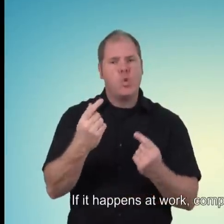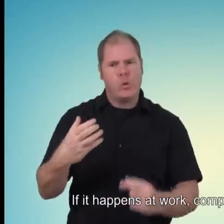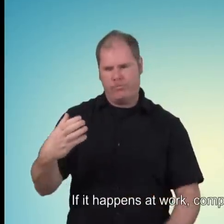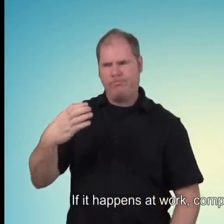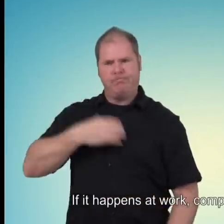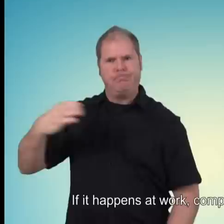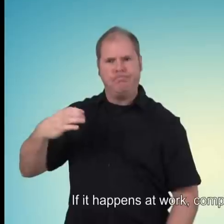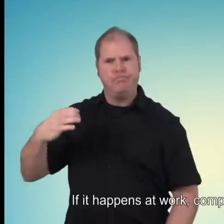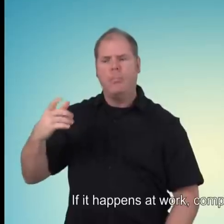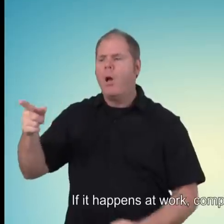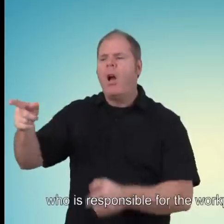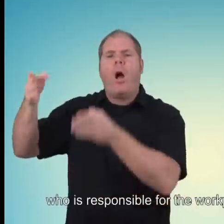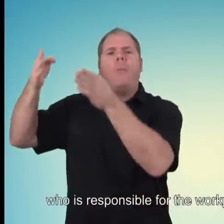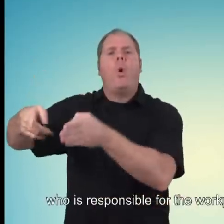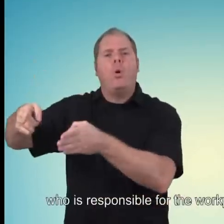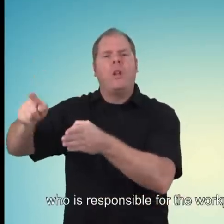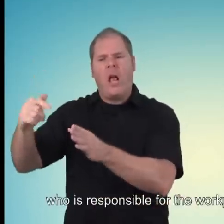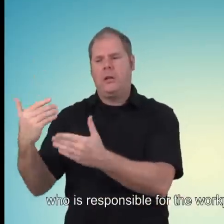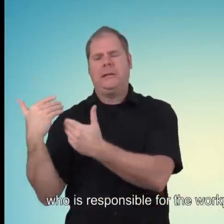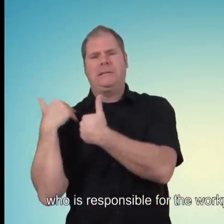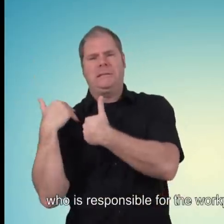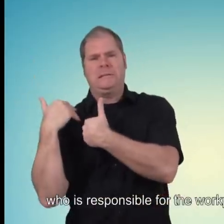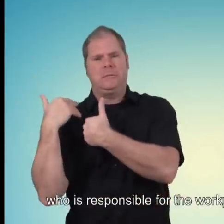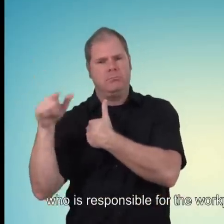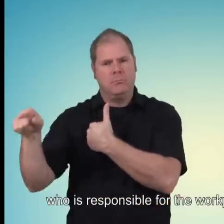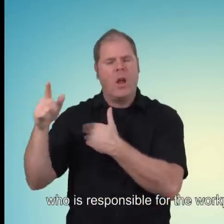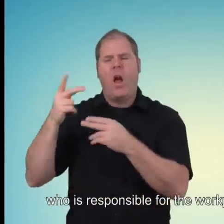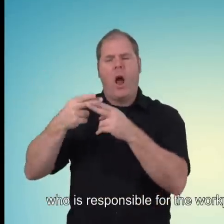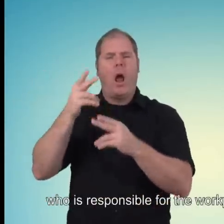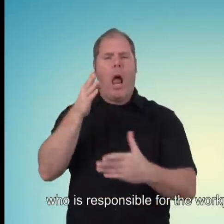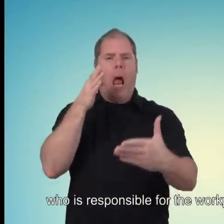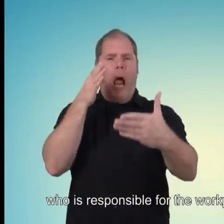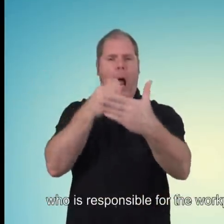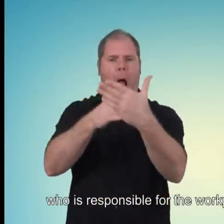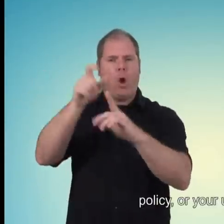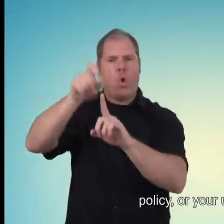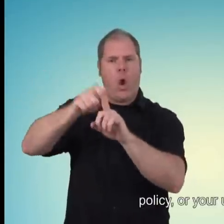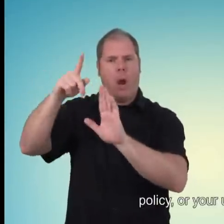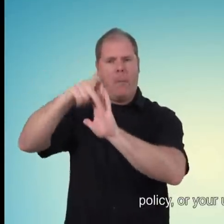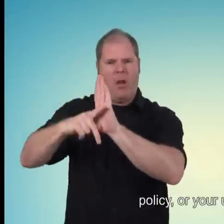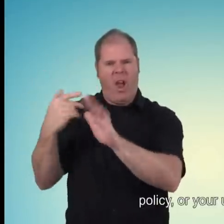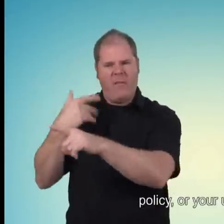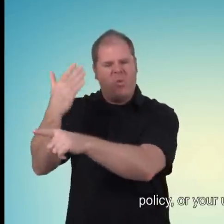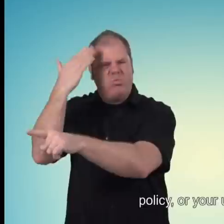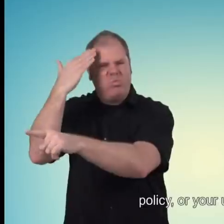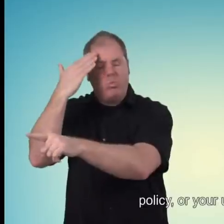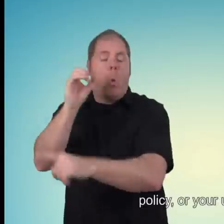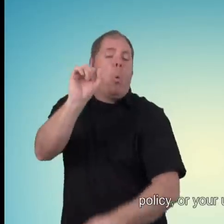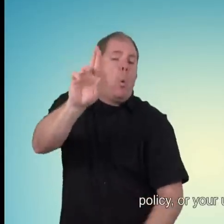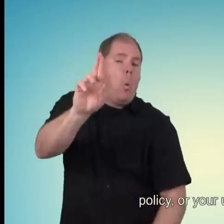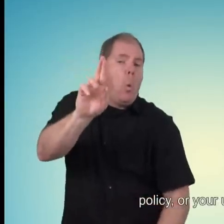policy or your union. All workplaces should have an anti-harassment policy